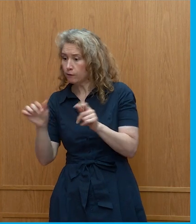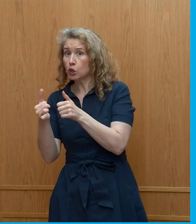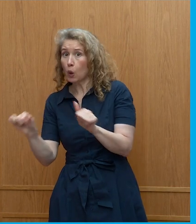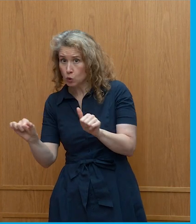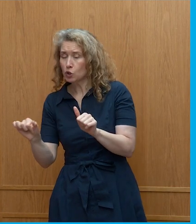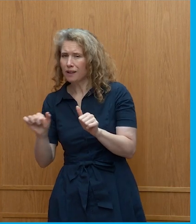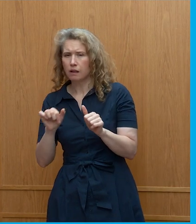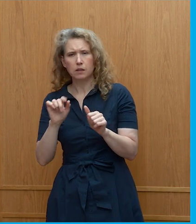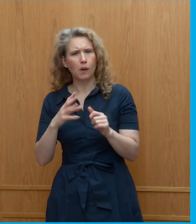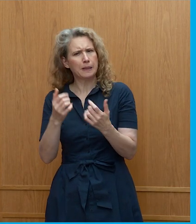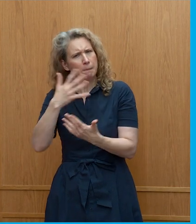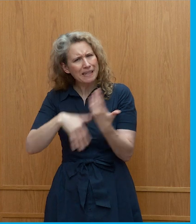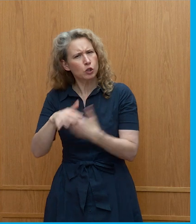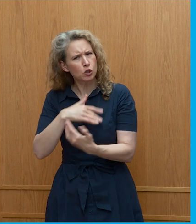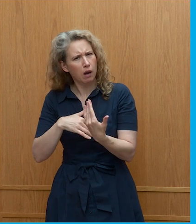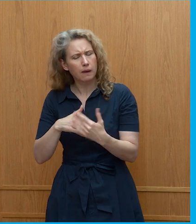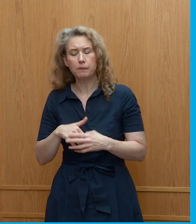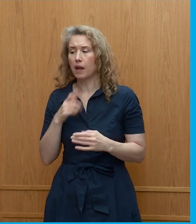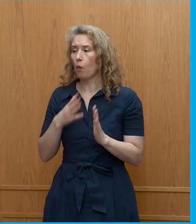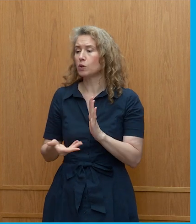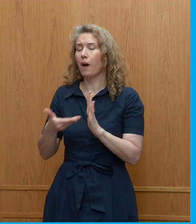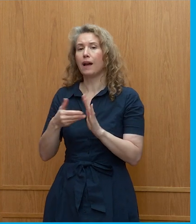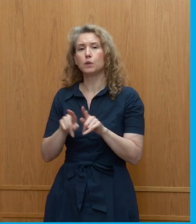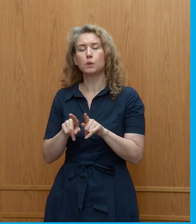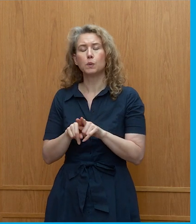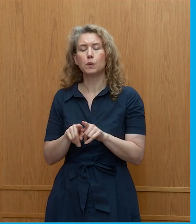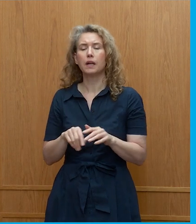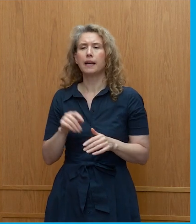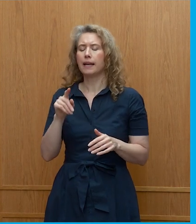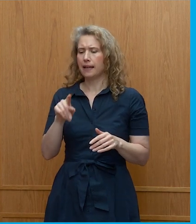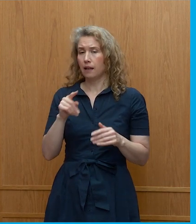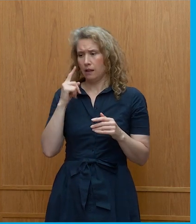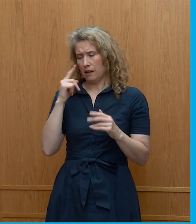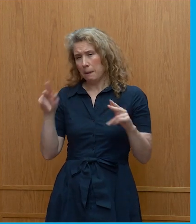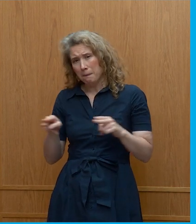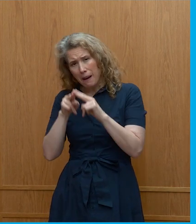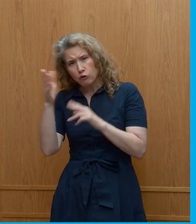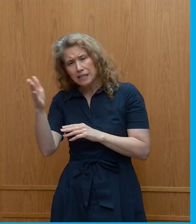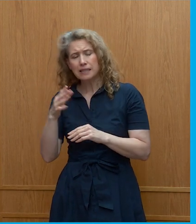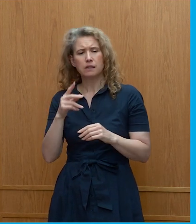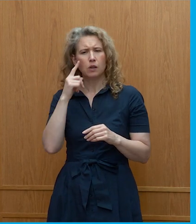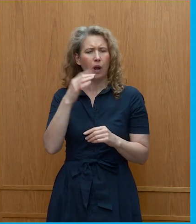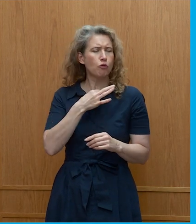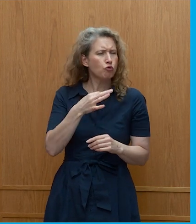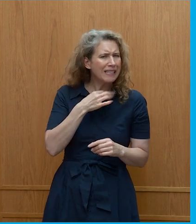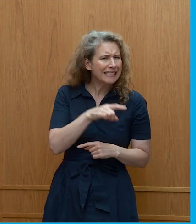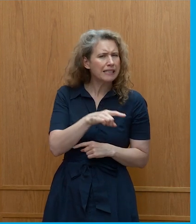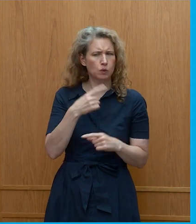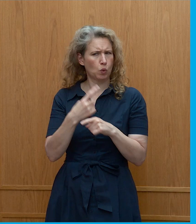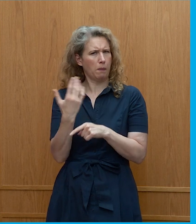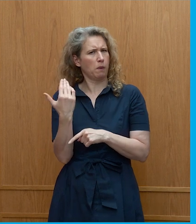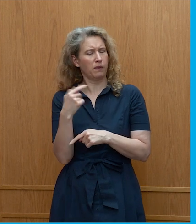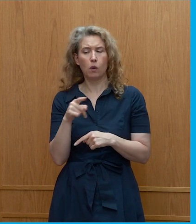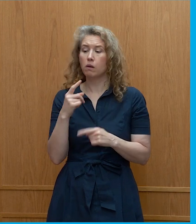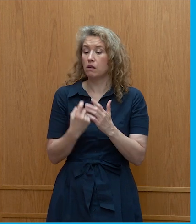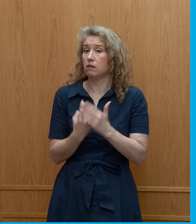climate change. And I just want to add as well that, of course, looking at Paris and looking at risk, what has really come to the fore in